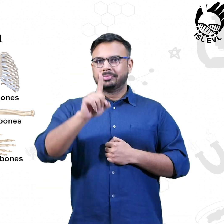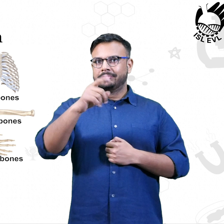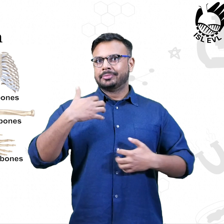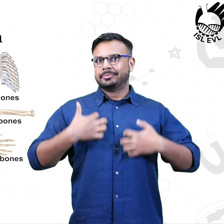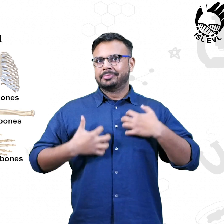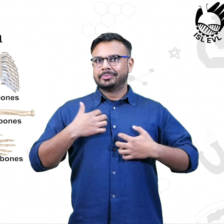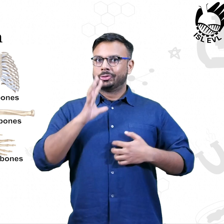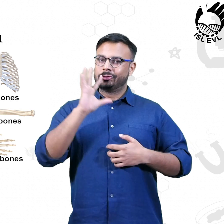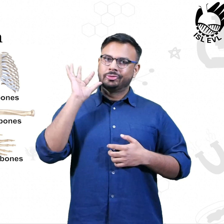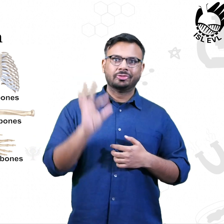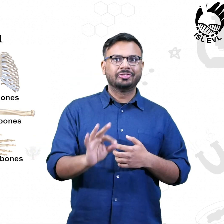Do you want to know a fact?